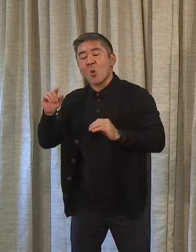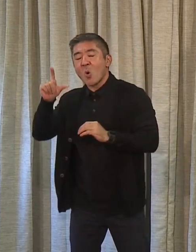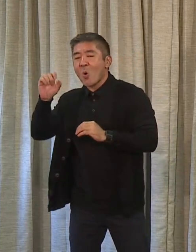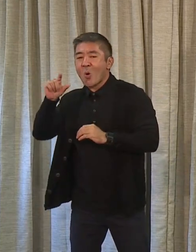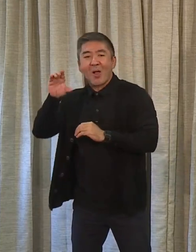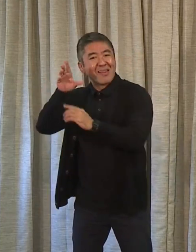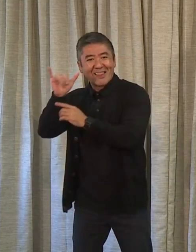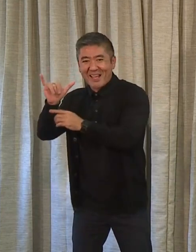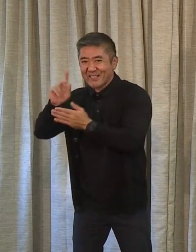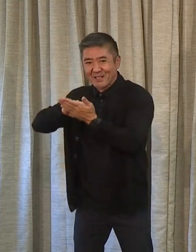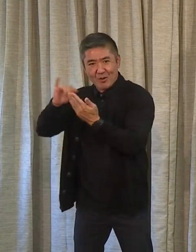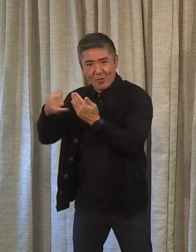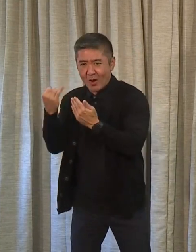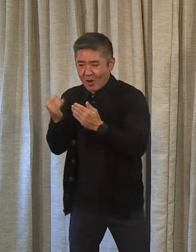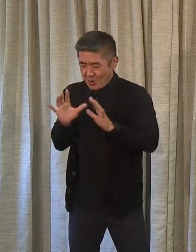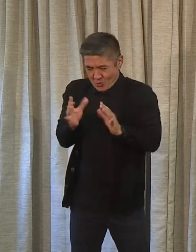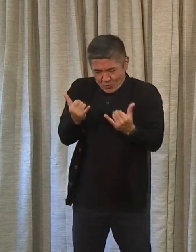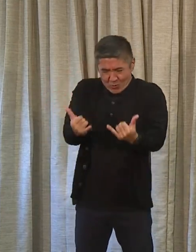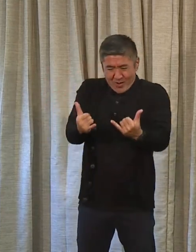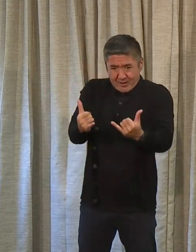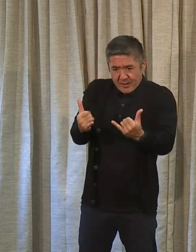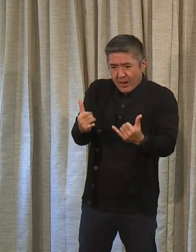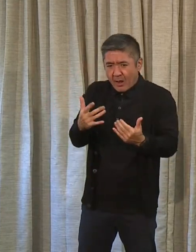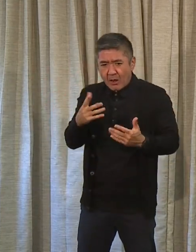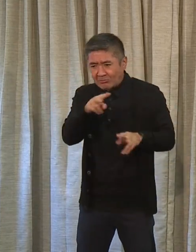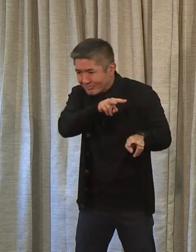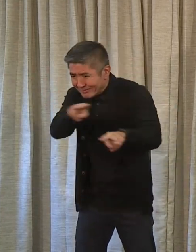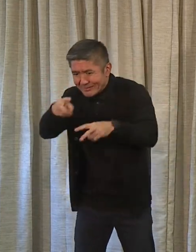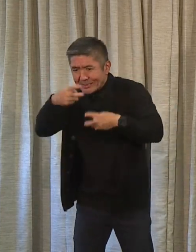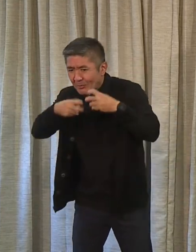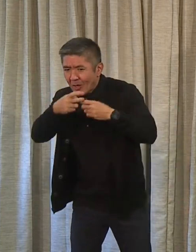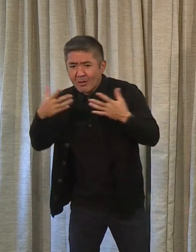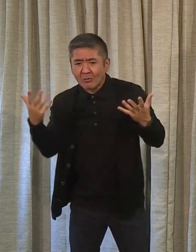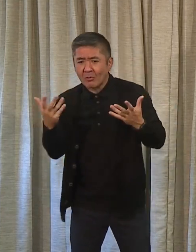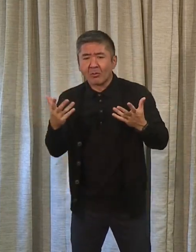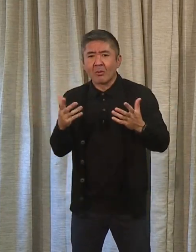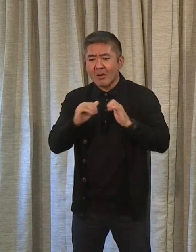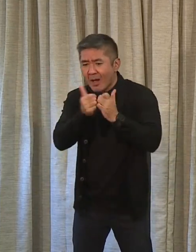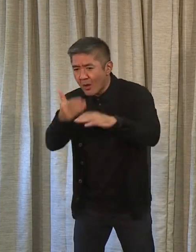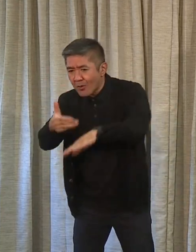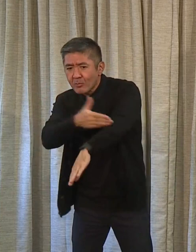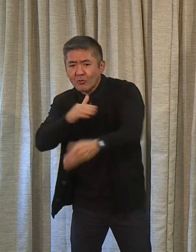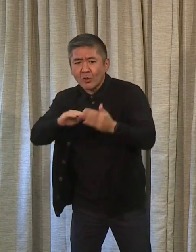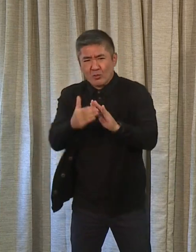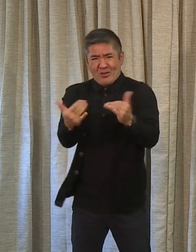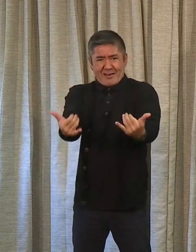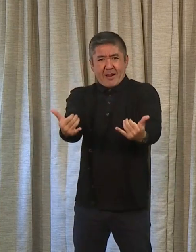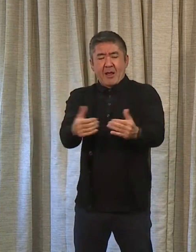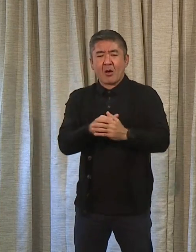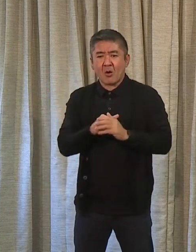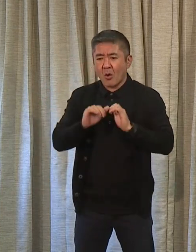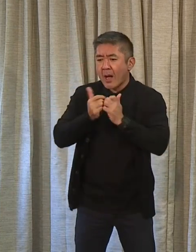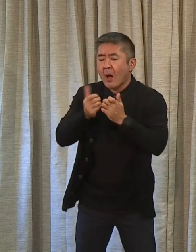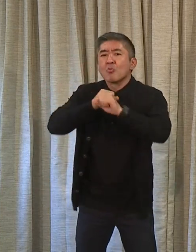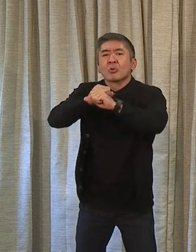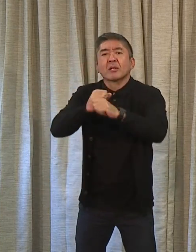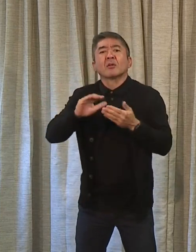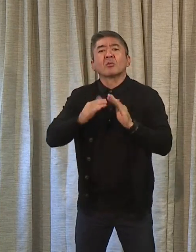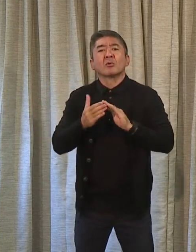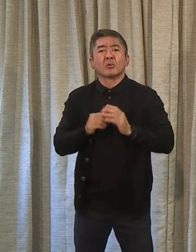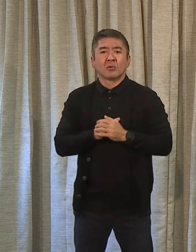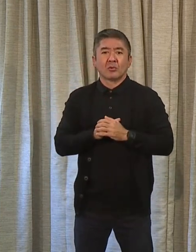Everything we looked at was from a really pragmatic point of view. You know, how do we make our communities better? How do we connect them? And how do we reach